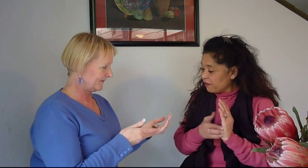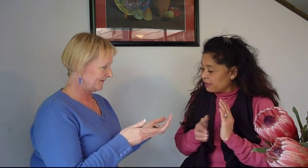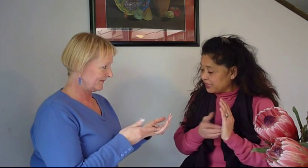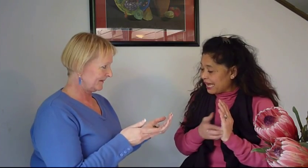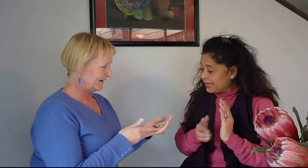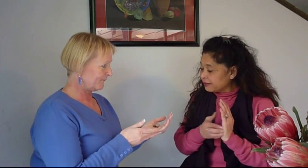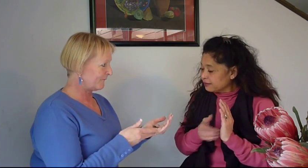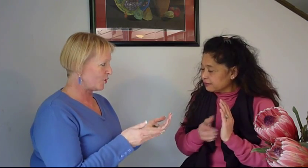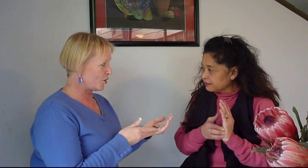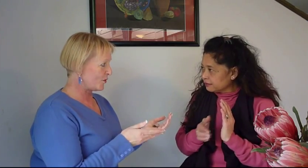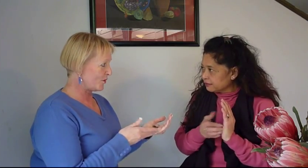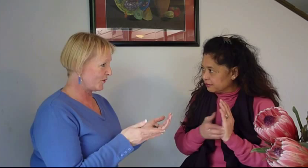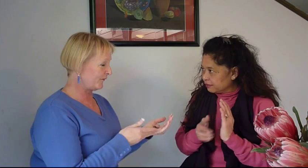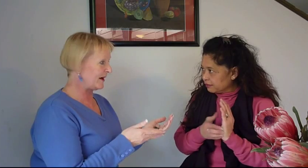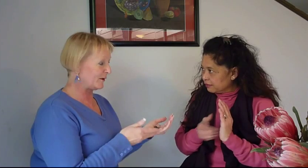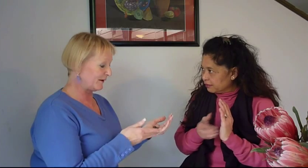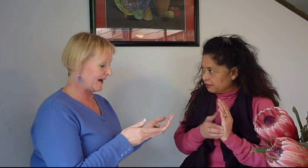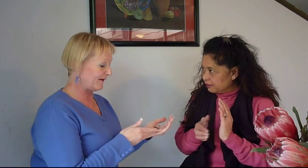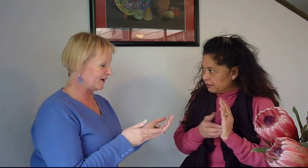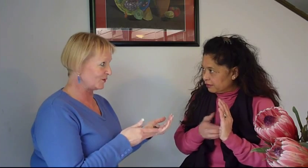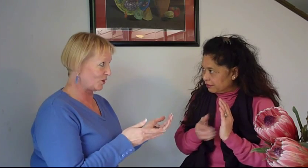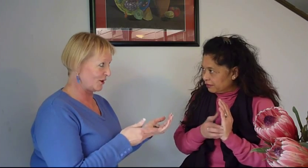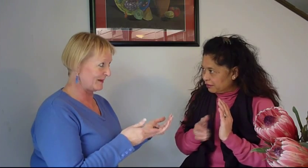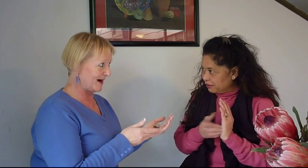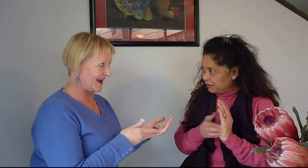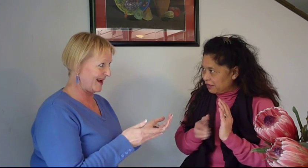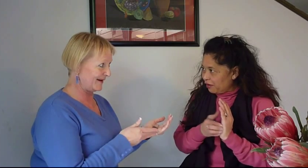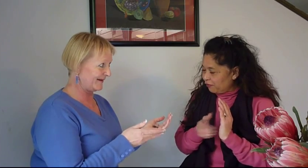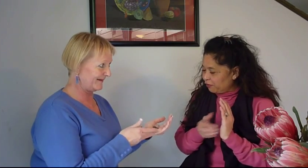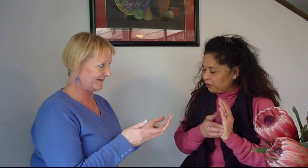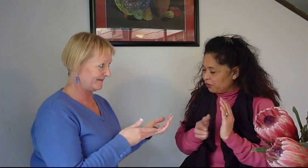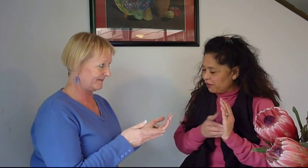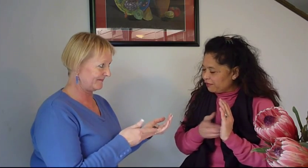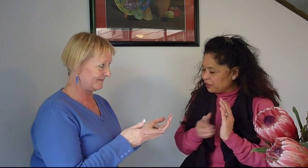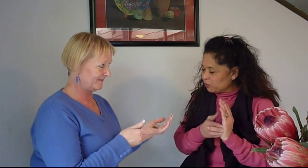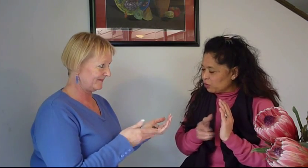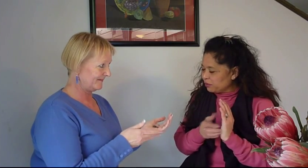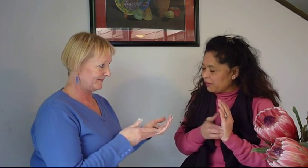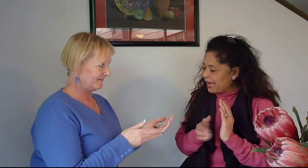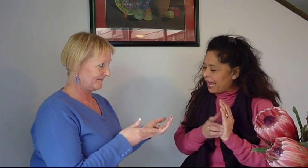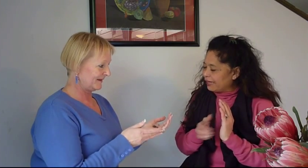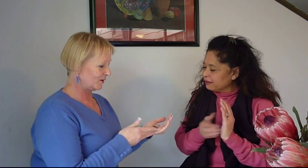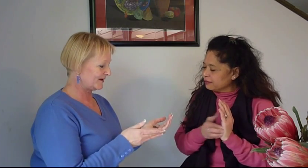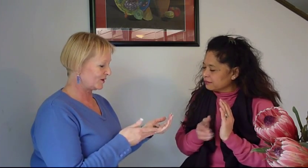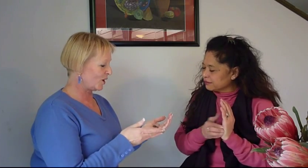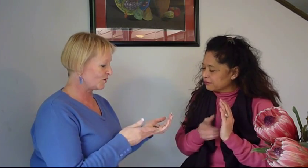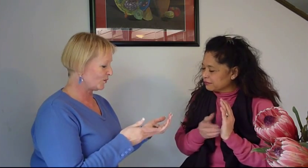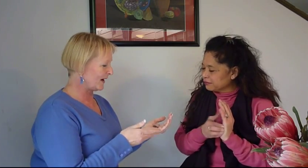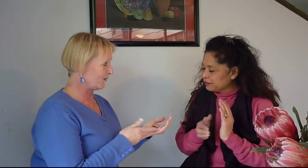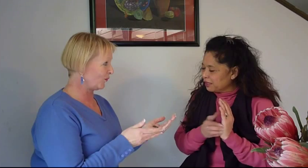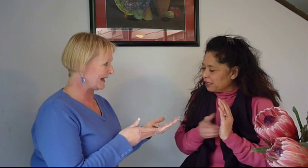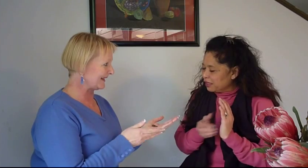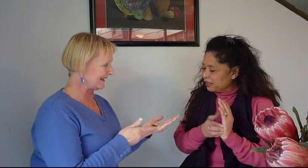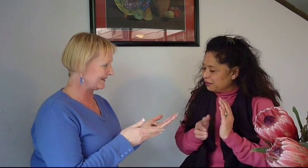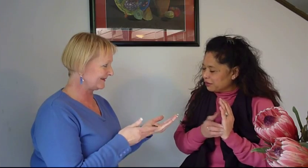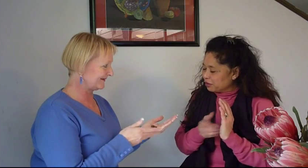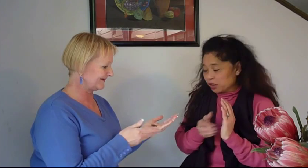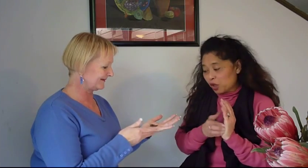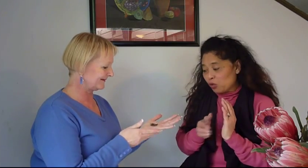out of ten firm but fear of having this worm in my hand fear of having this worm in my hand because it's cold wet and wiggling because it's cold